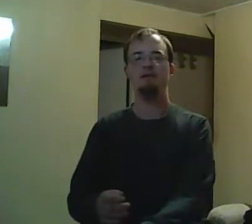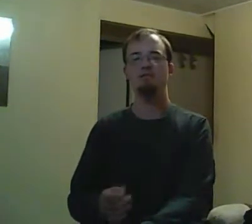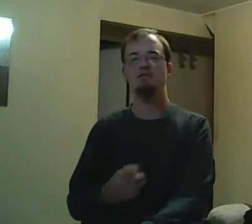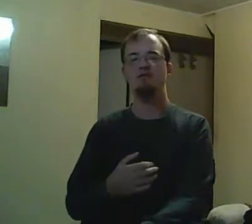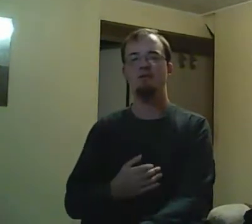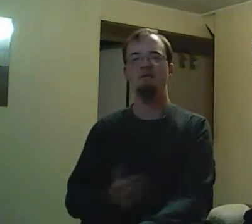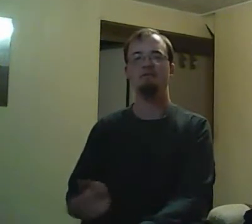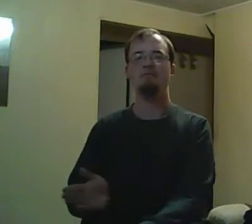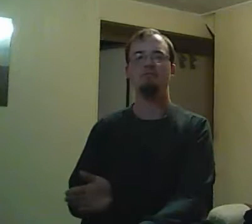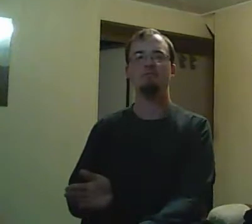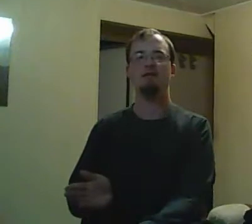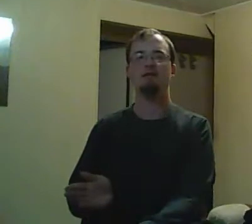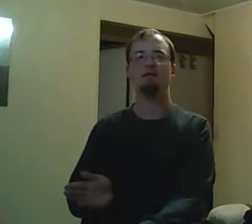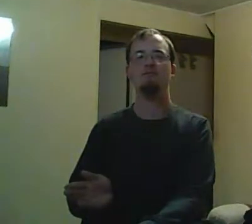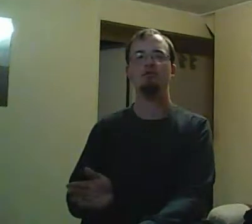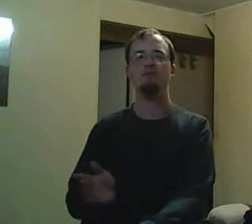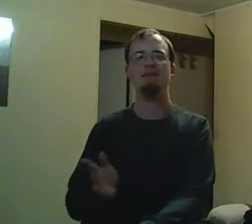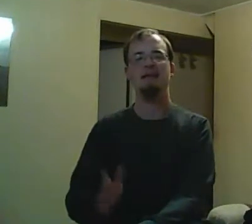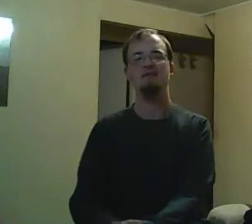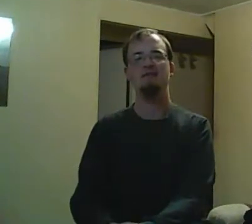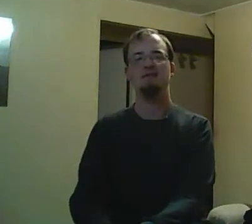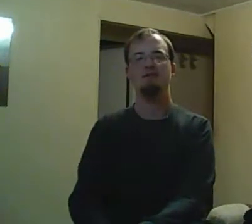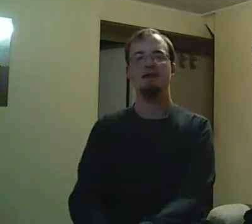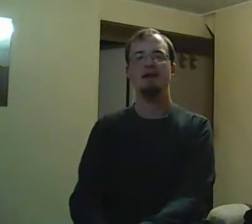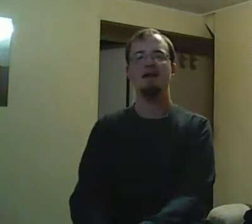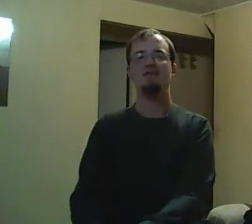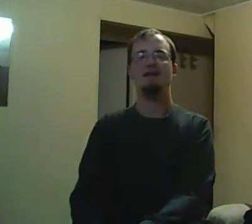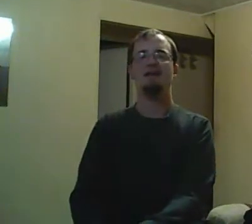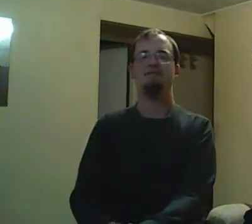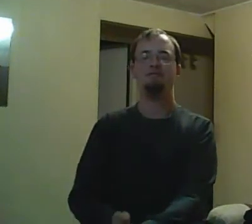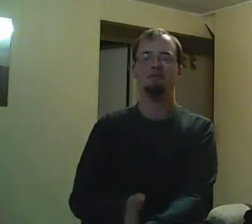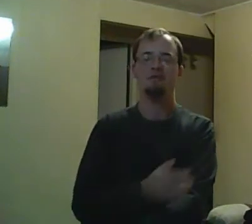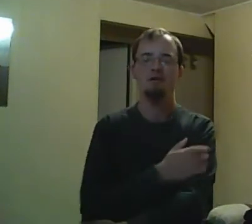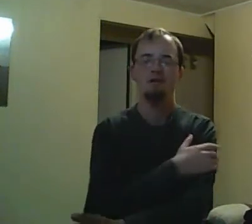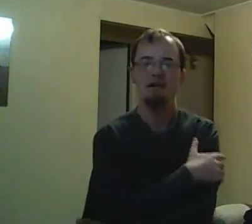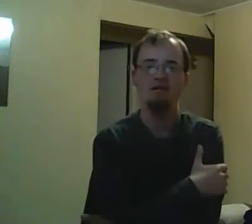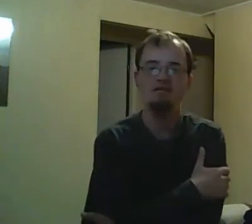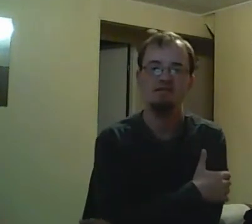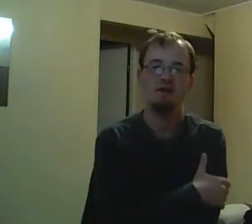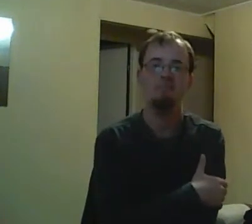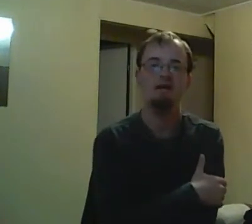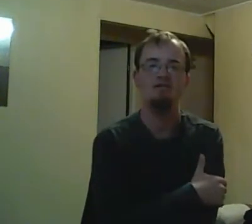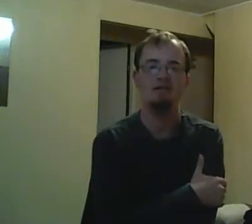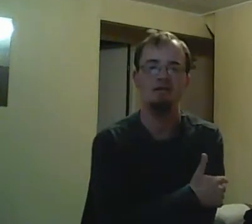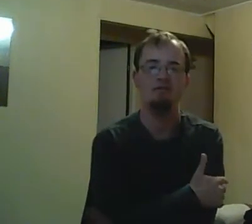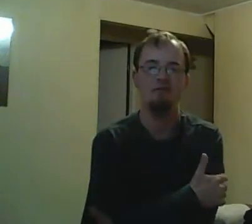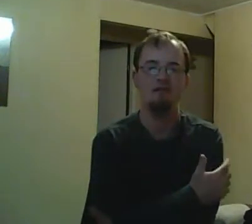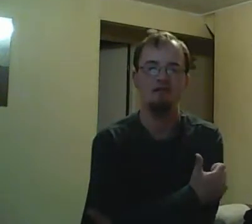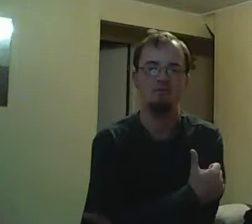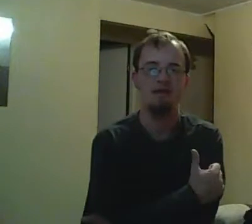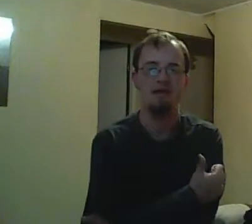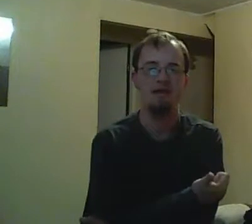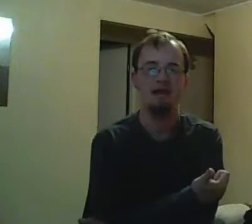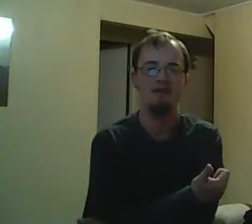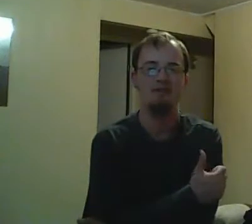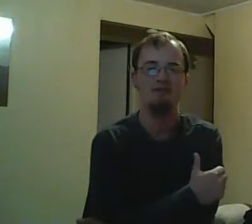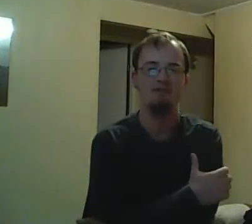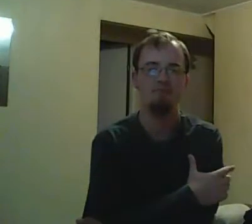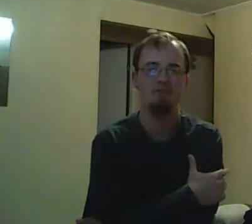you know, you could have done a whole lot of things. You talked to him a couple of times in the past few days. And I don't think you remember what he said. Radish counters for the fact